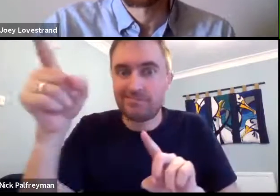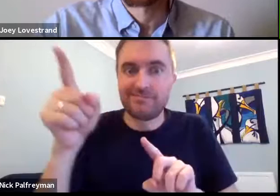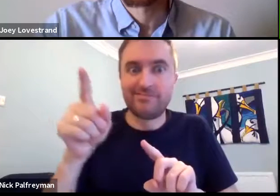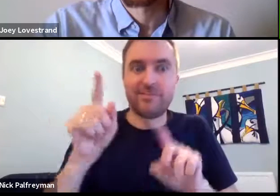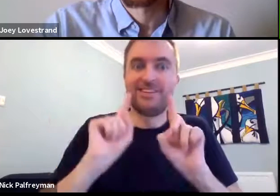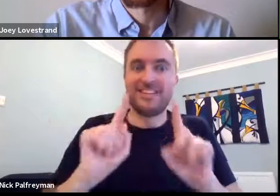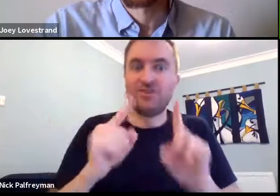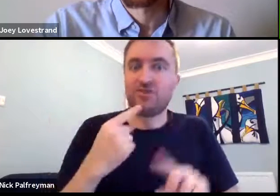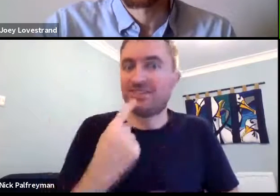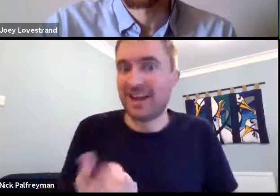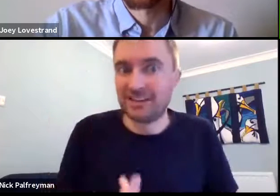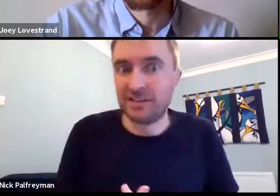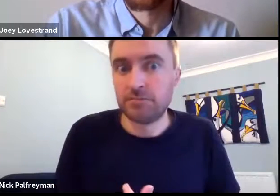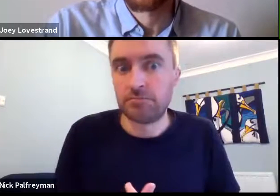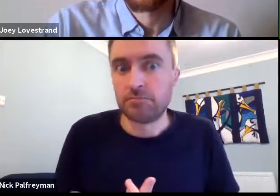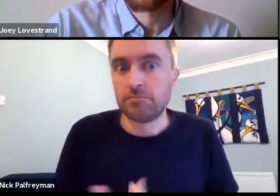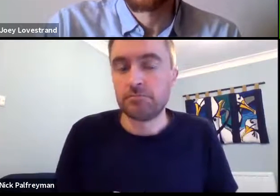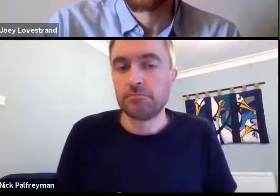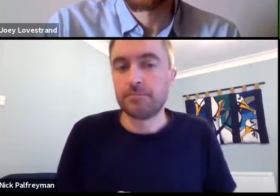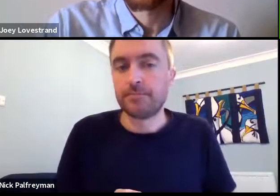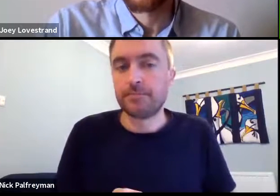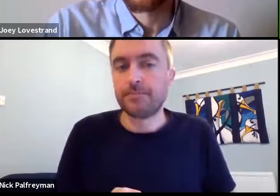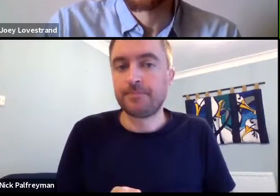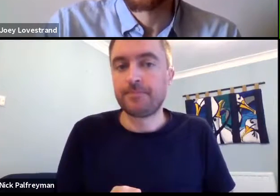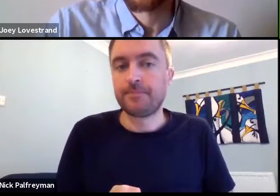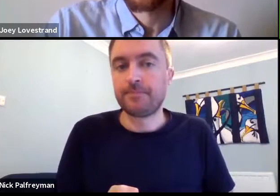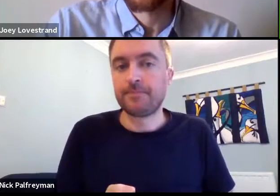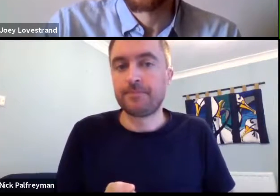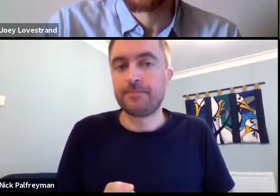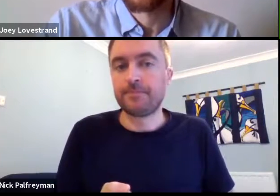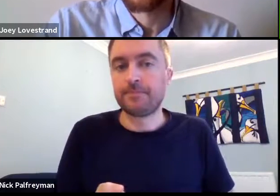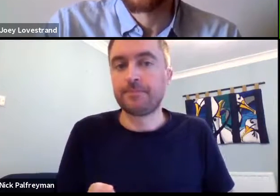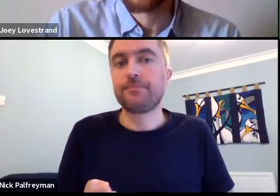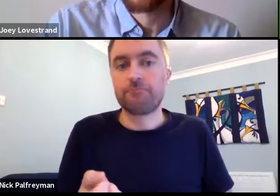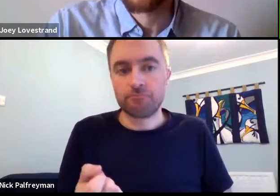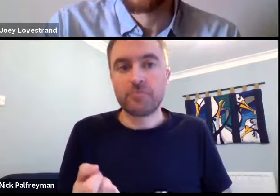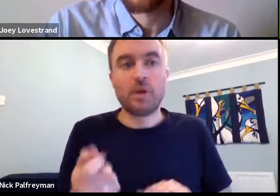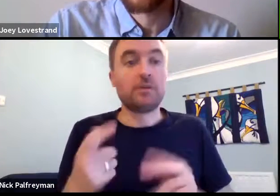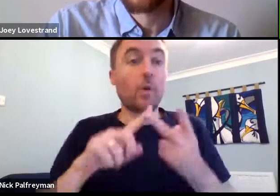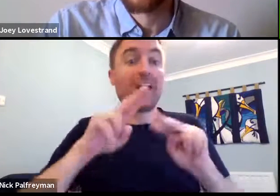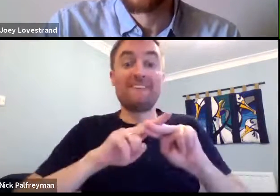to understand. They find it very hard to understand what the teacher is saying.